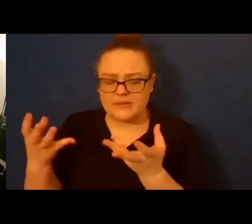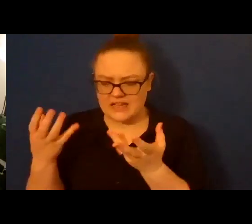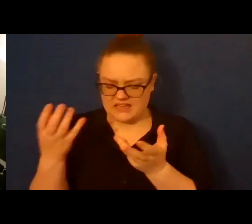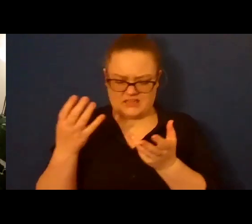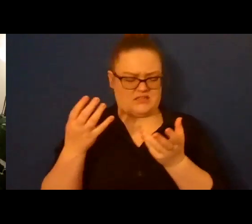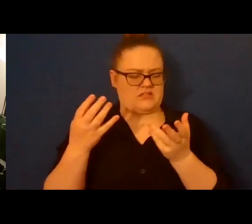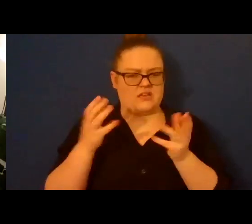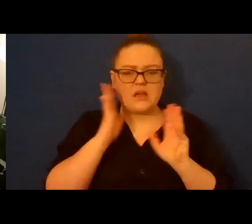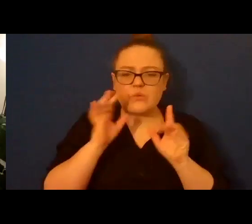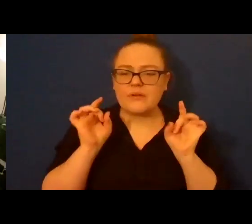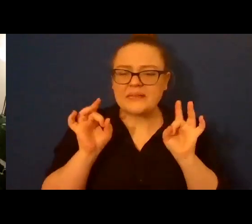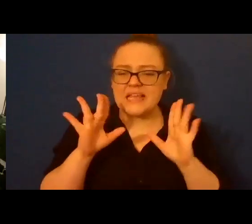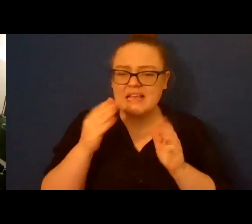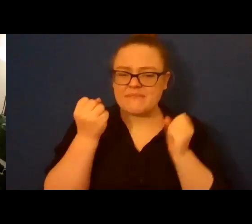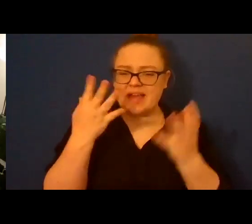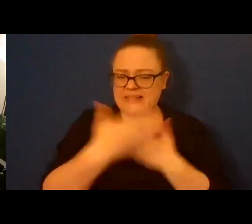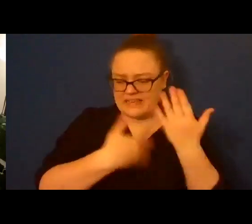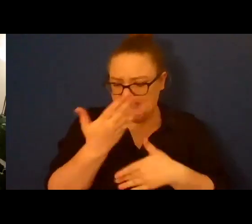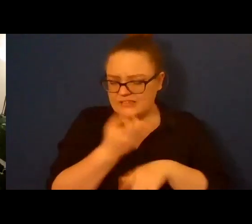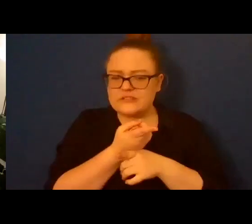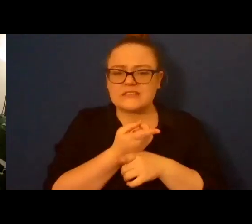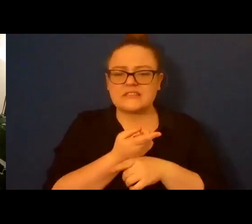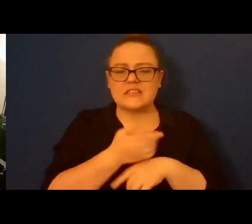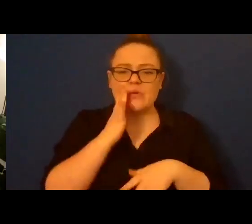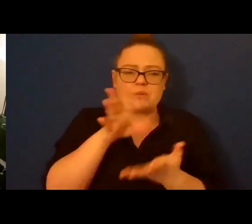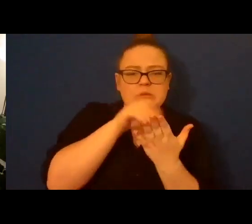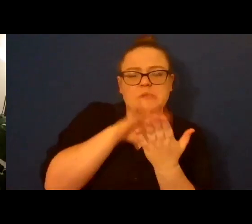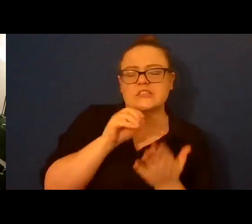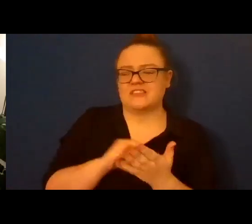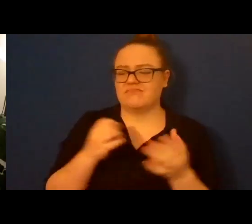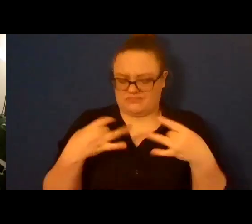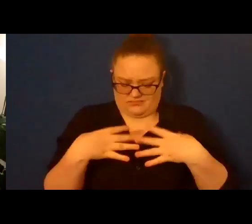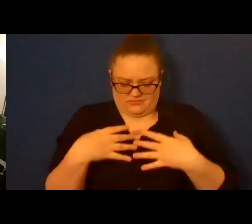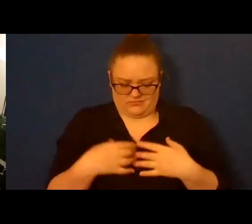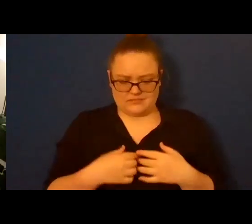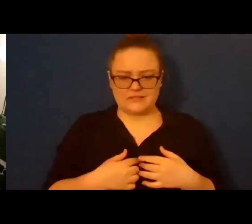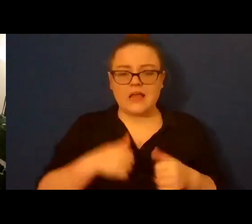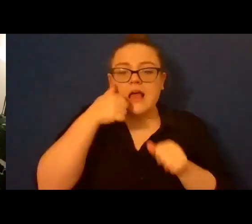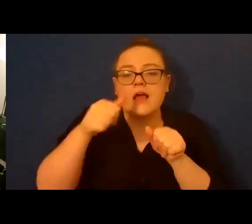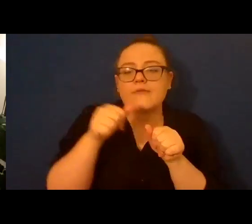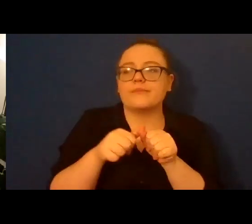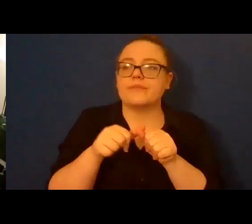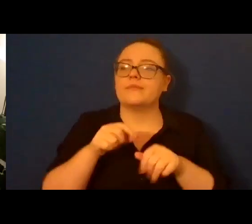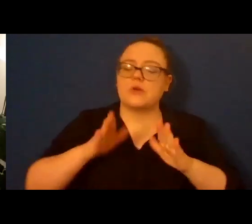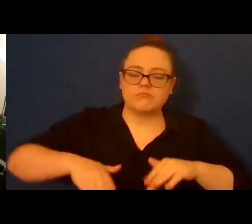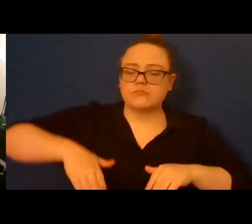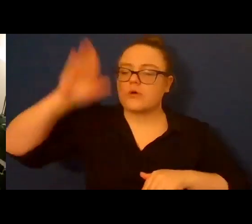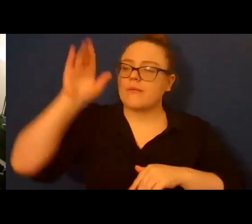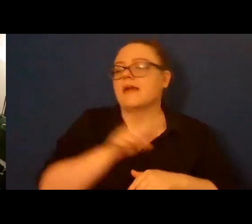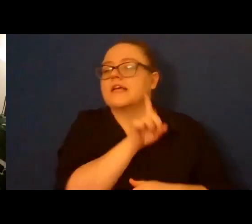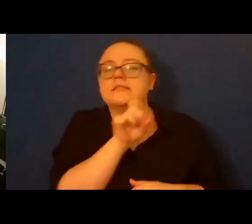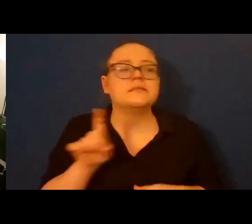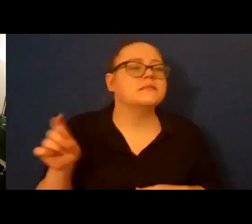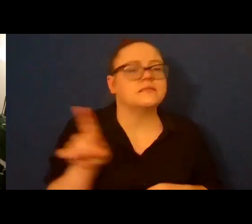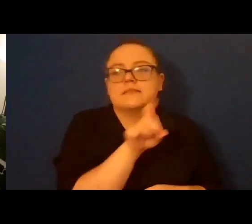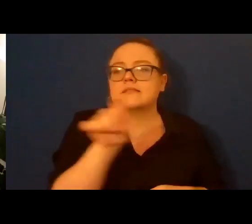calloused feet and lots of words. I talked fast and moved faster through the woods around our home, up trees and into the ocean's crashing